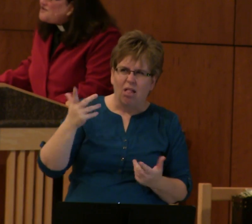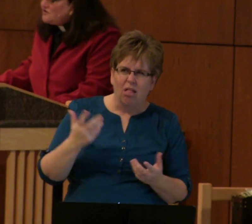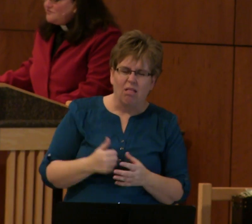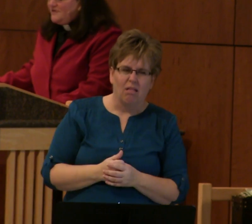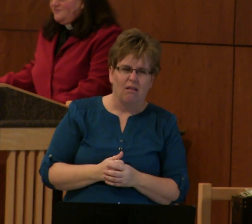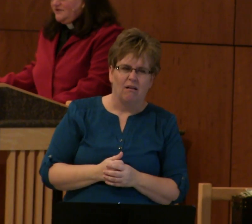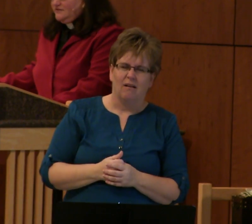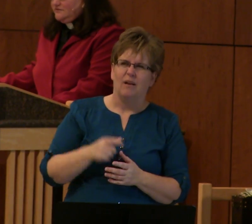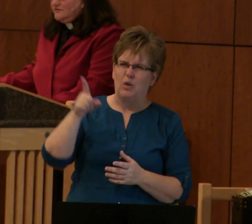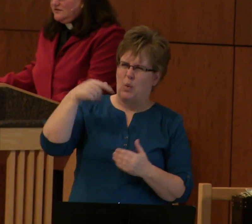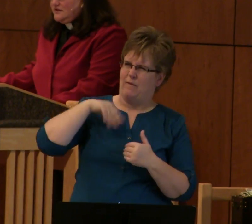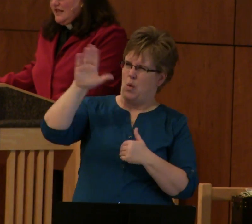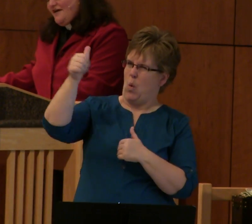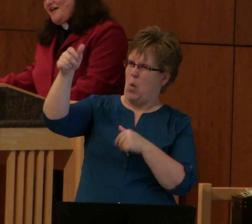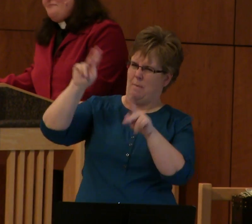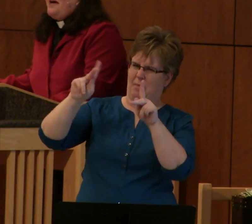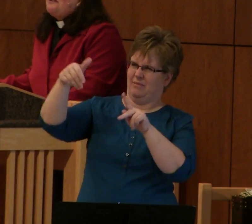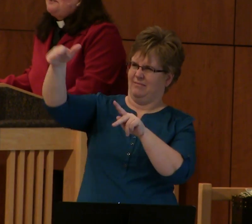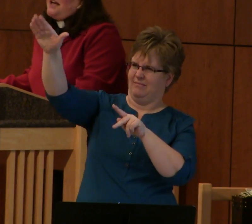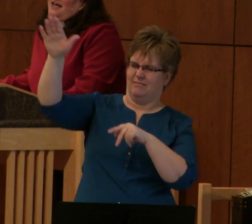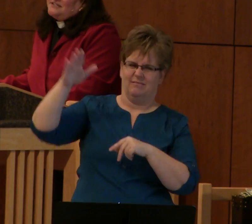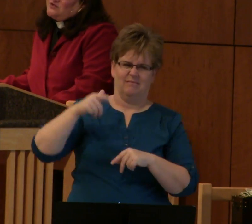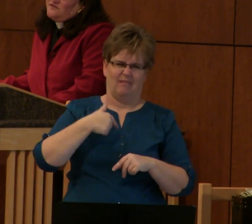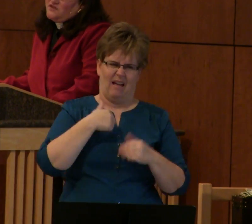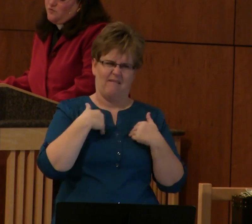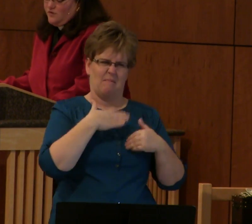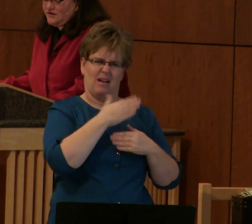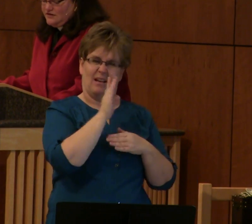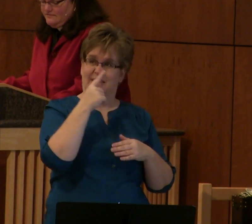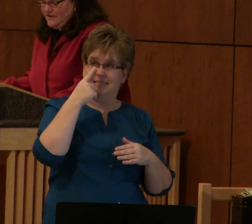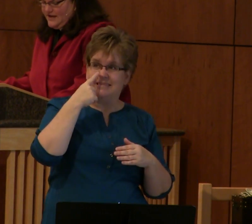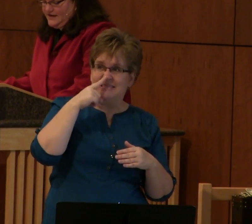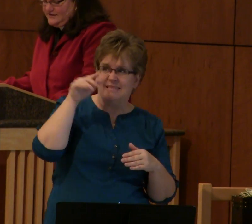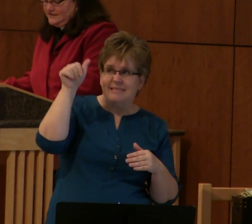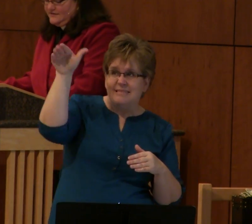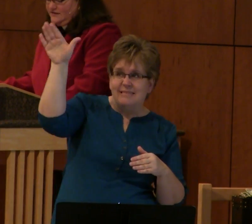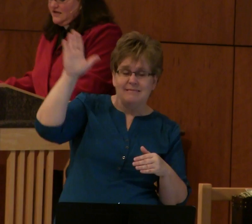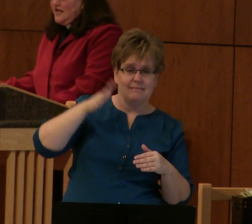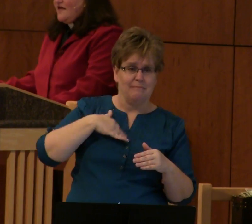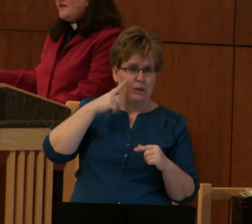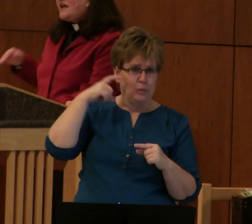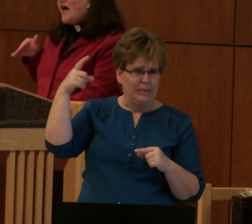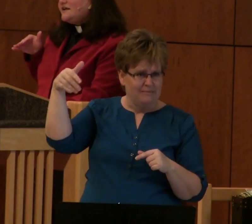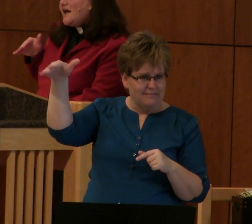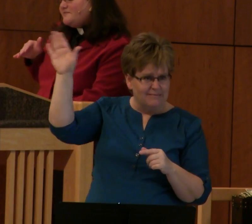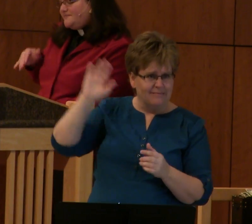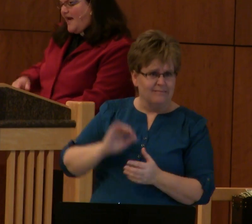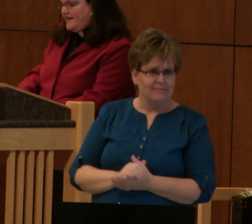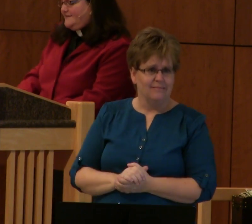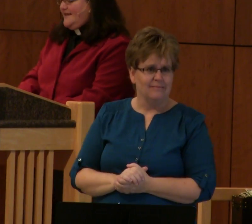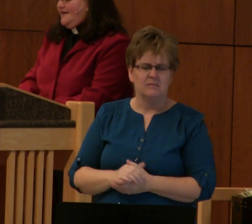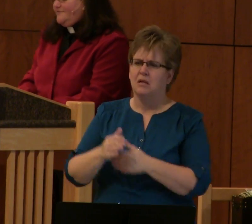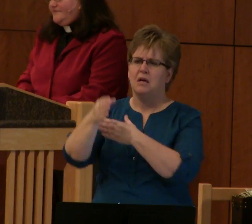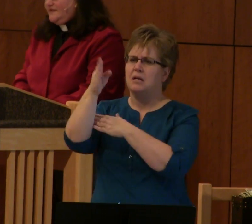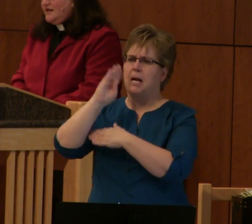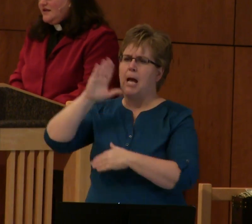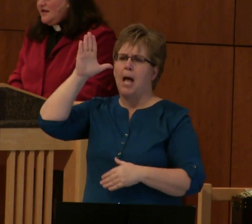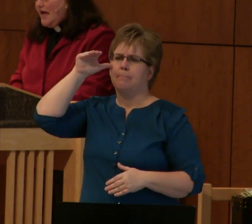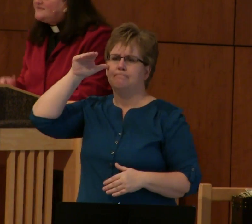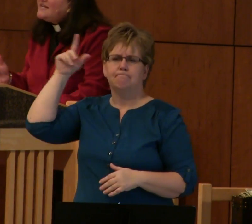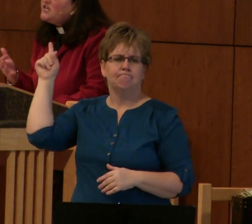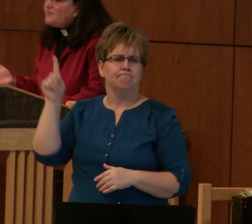You've got your own people. I've got my own God, so if you wouldn't mind. And then God comes back saying,